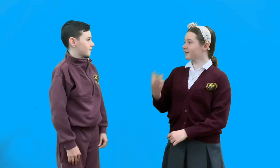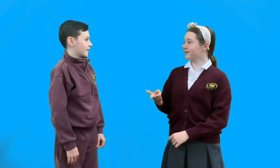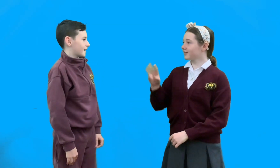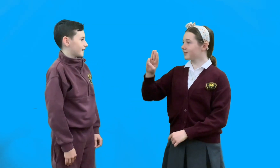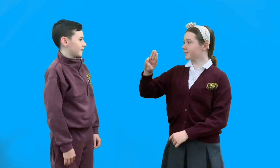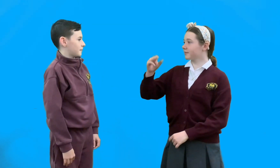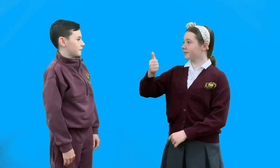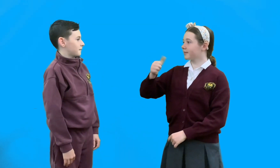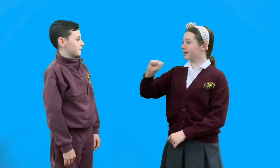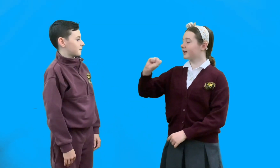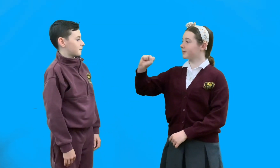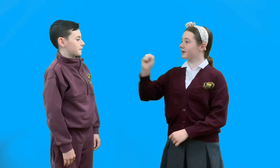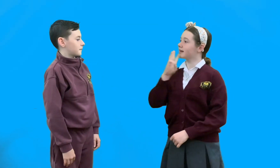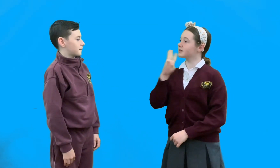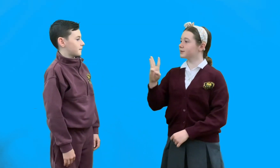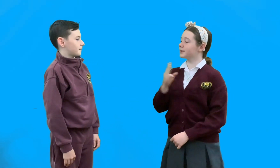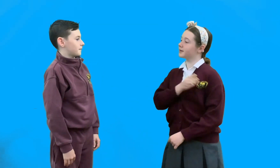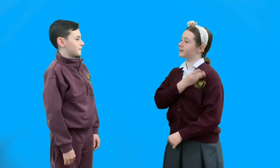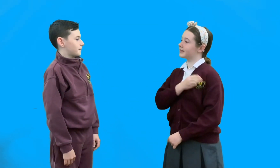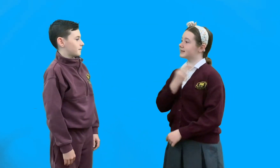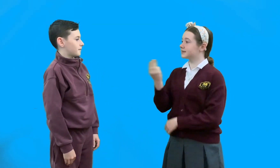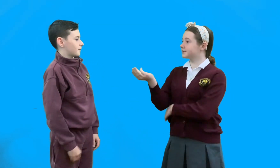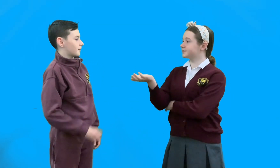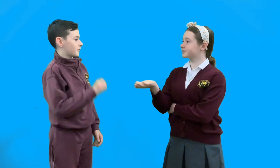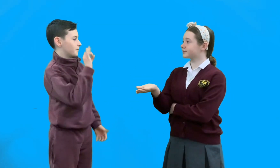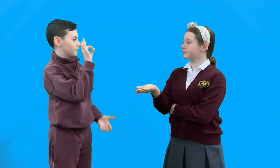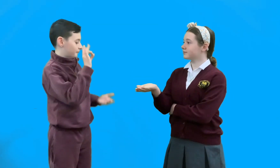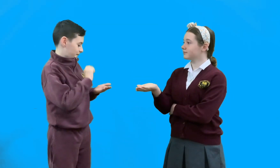I want your password, please. Okay.